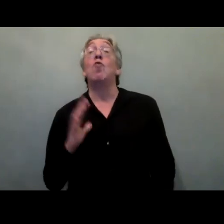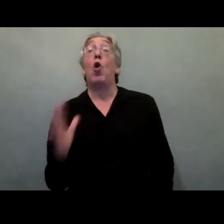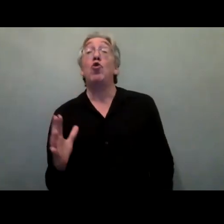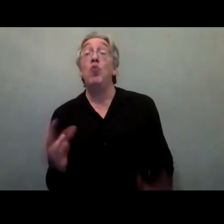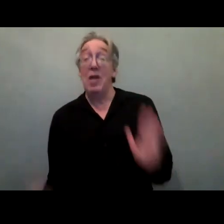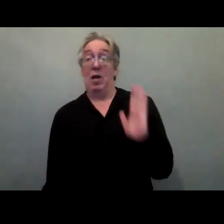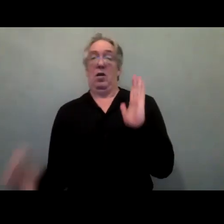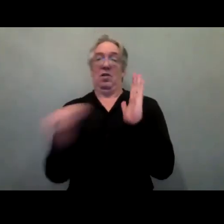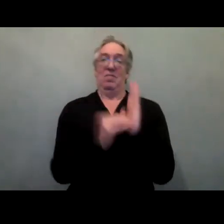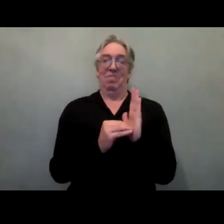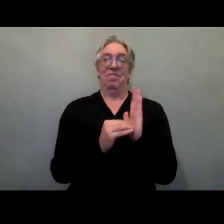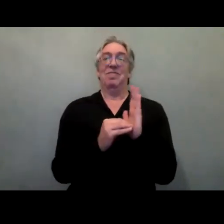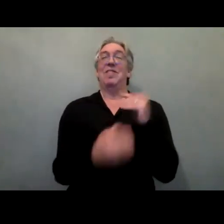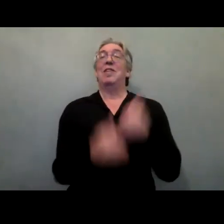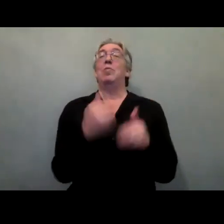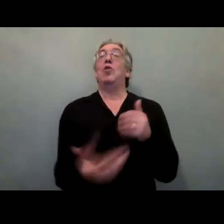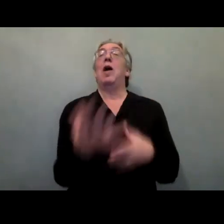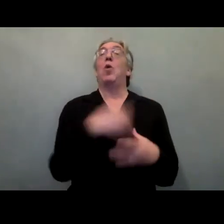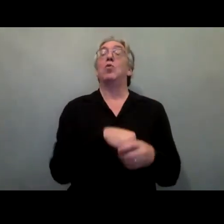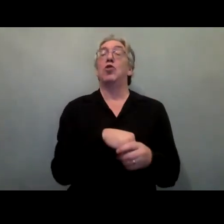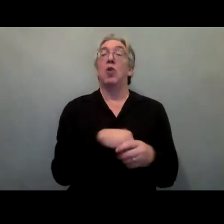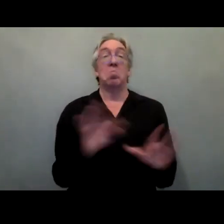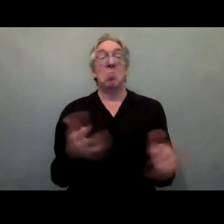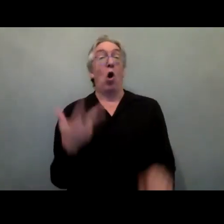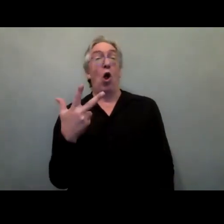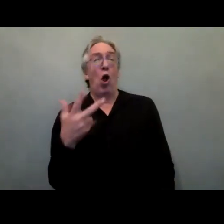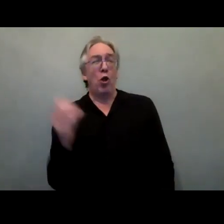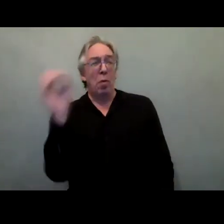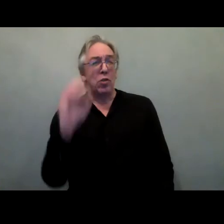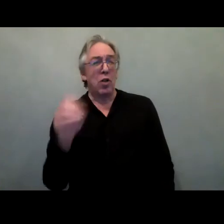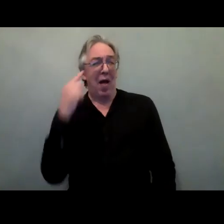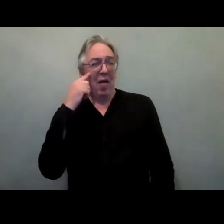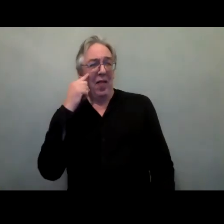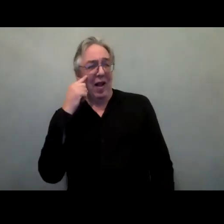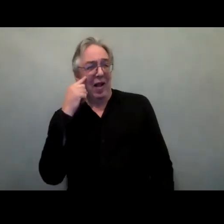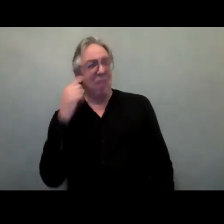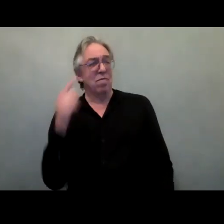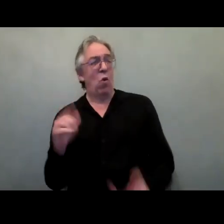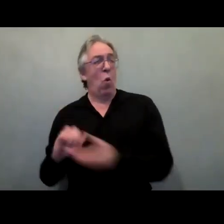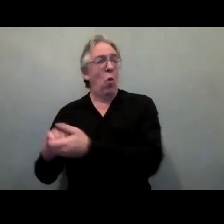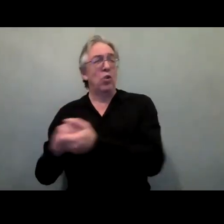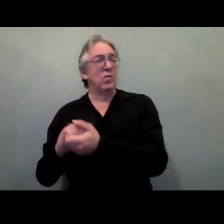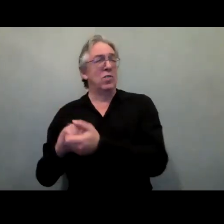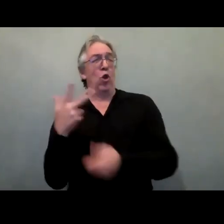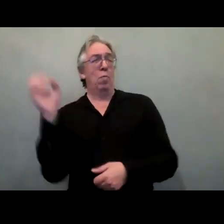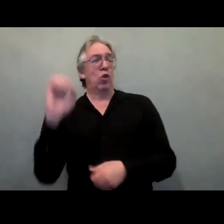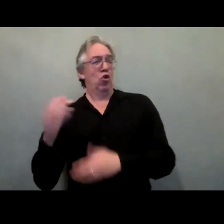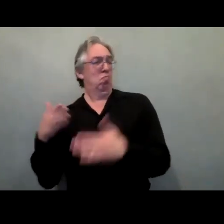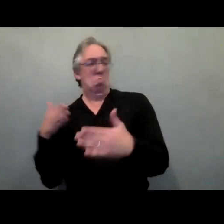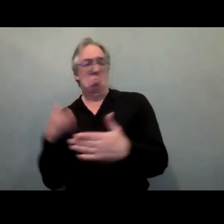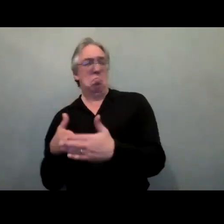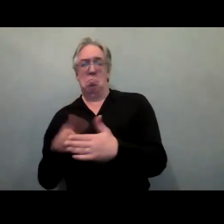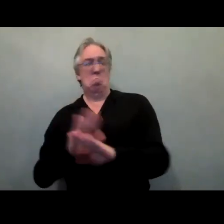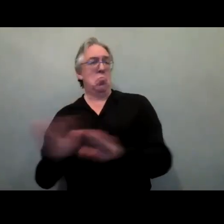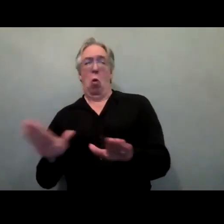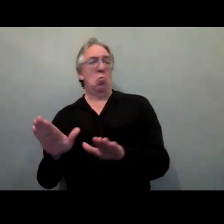reporting against their spend. Around 30%, I believe, of ODA is assessed against it. And the data was released for the first